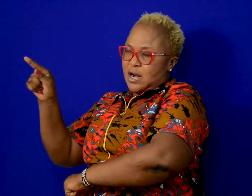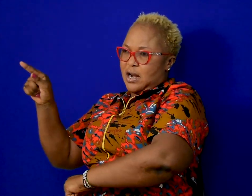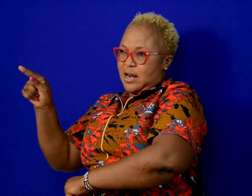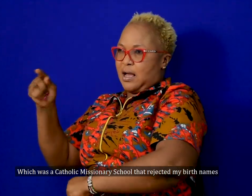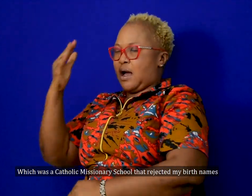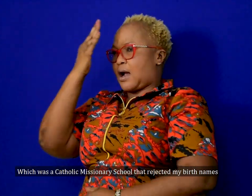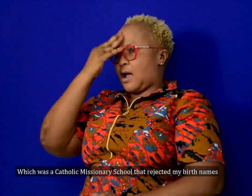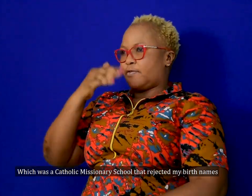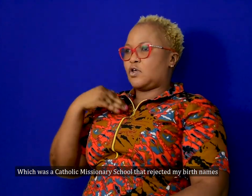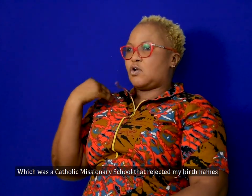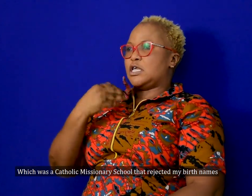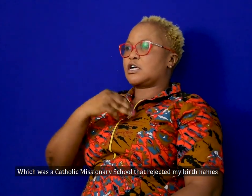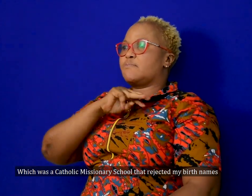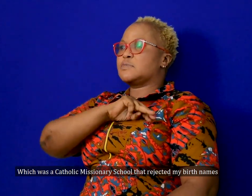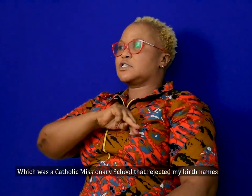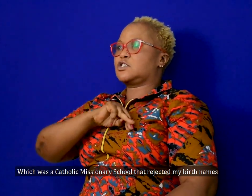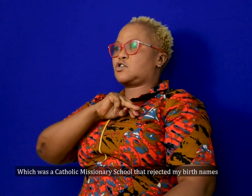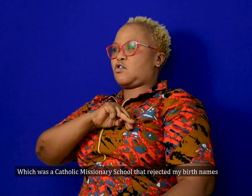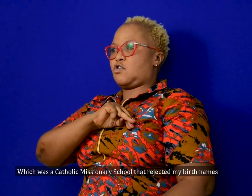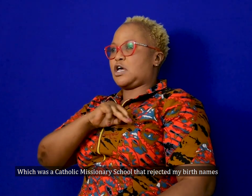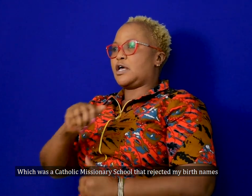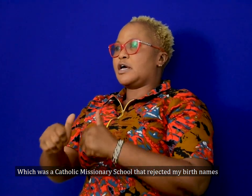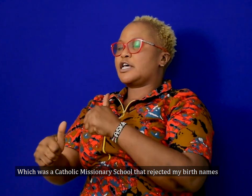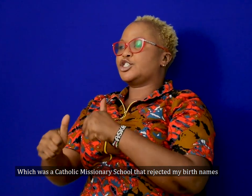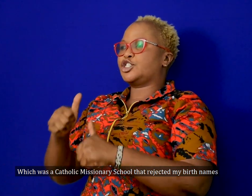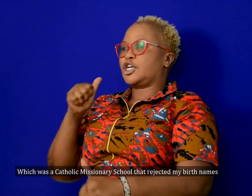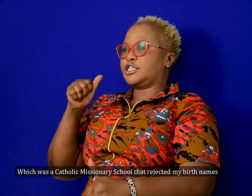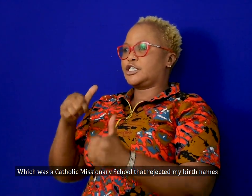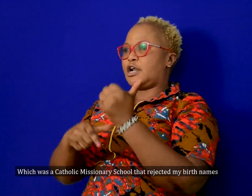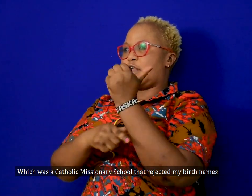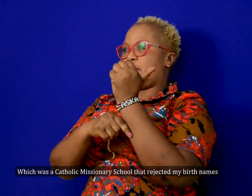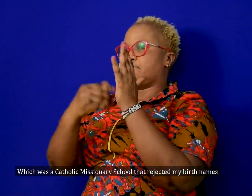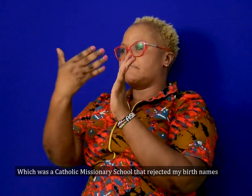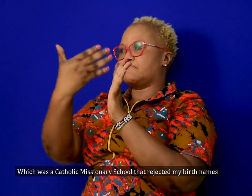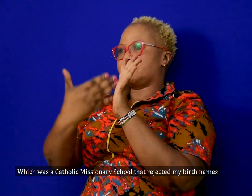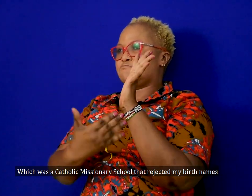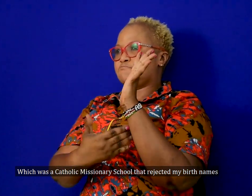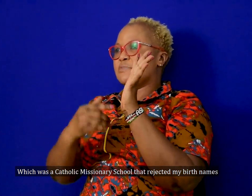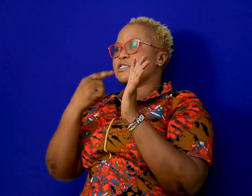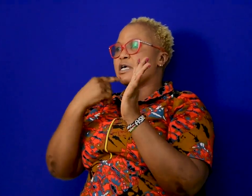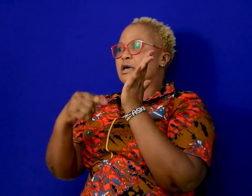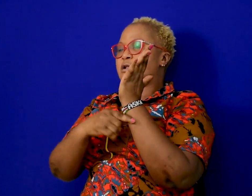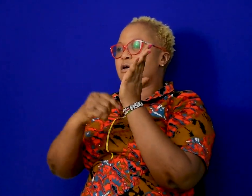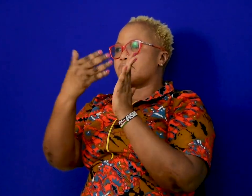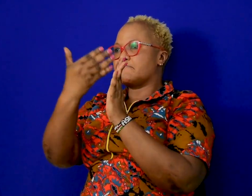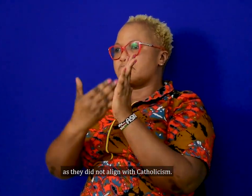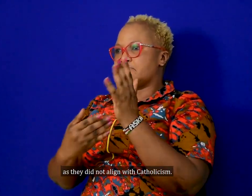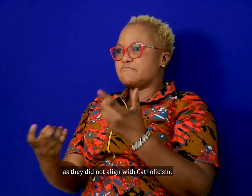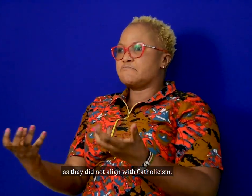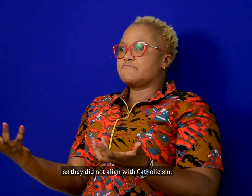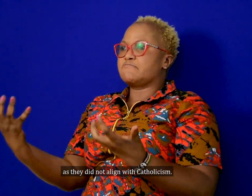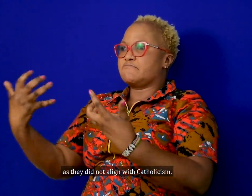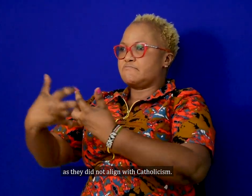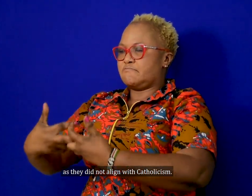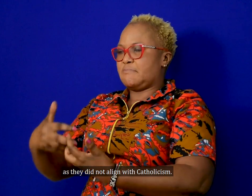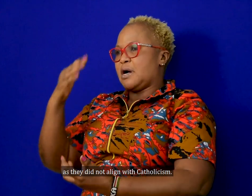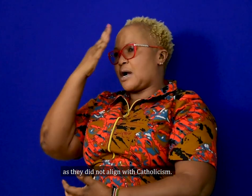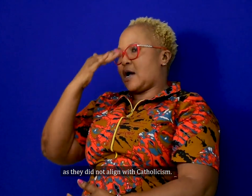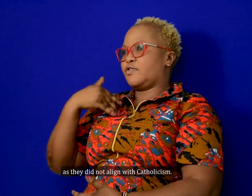which was a Catholic missionary school that rejected my birth names, as that did not align with